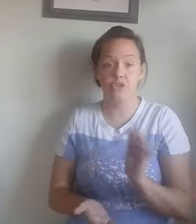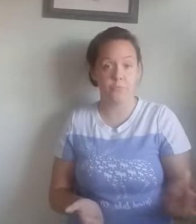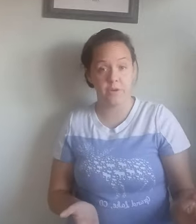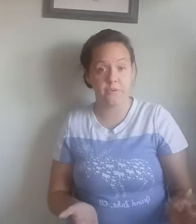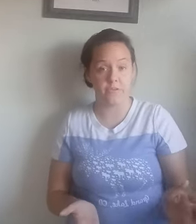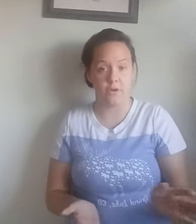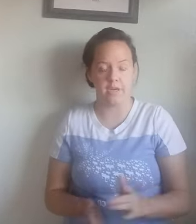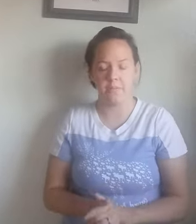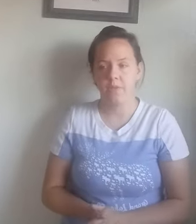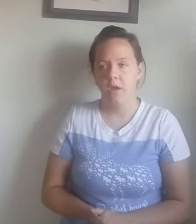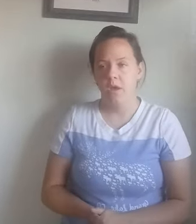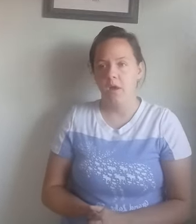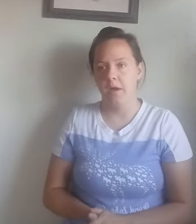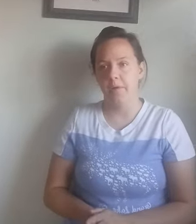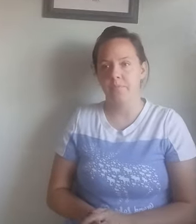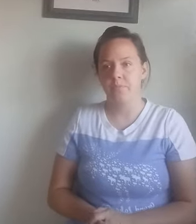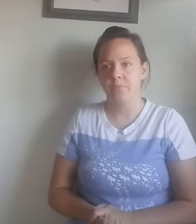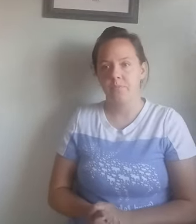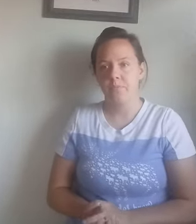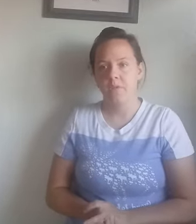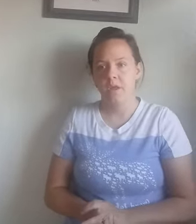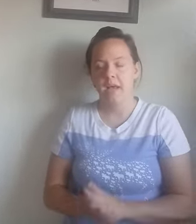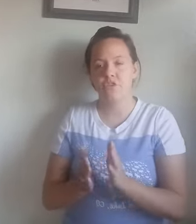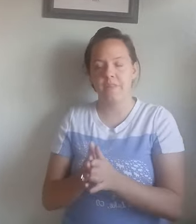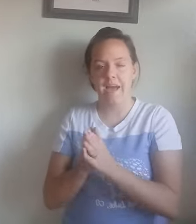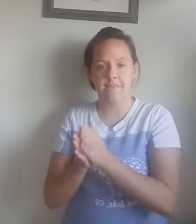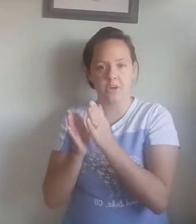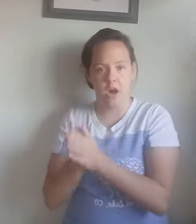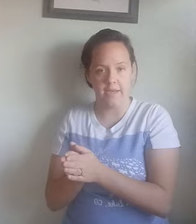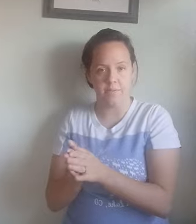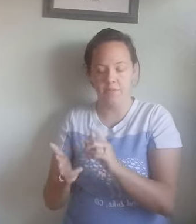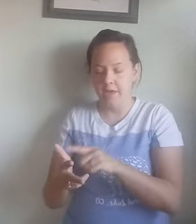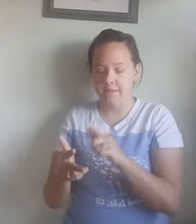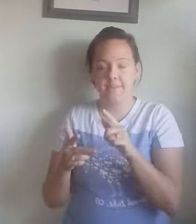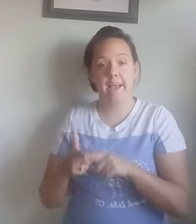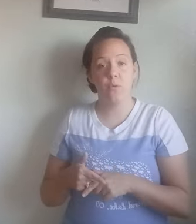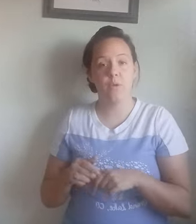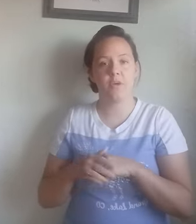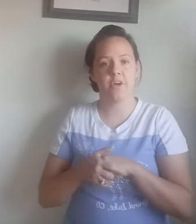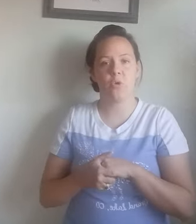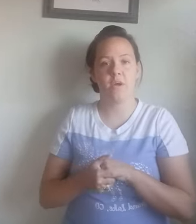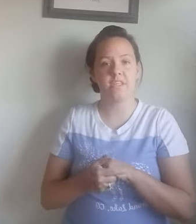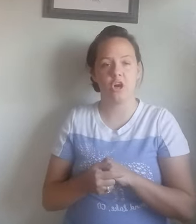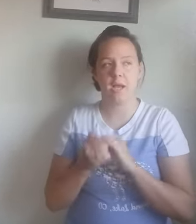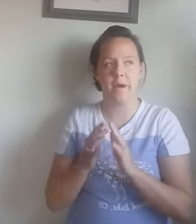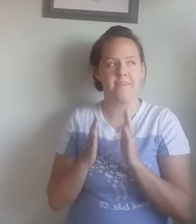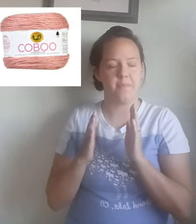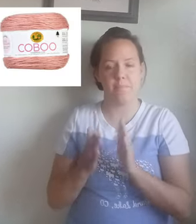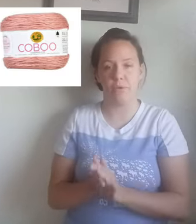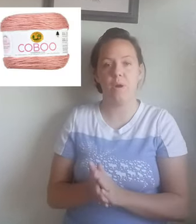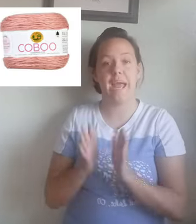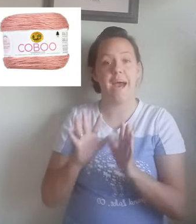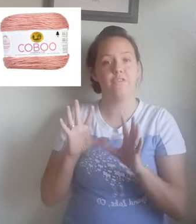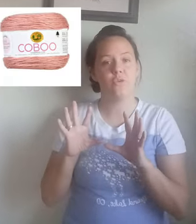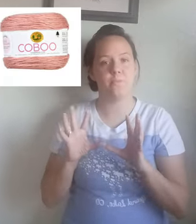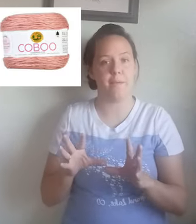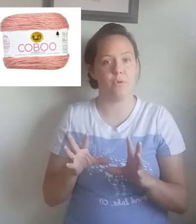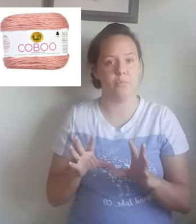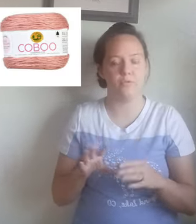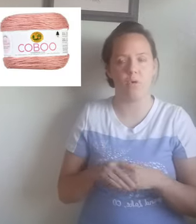just perfect for it. Um, and so that is cotton. The second one we are going to talk about is bamboo. I have used bamboo before,